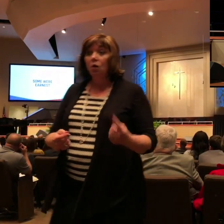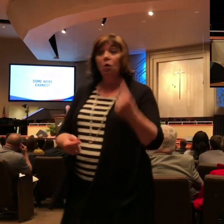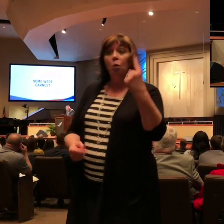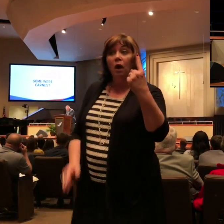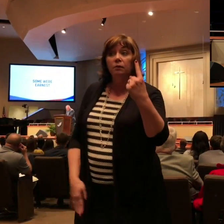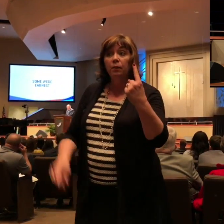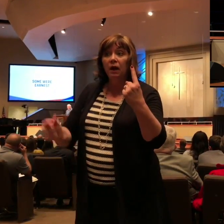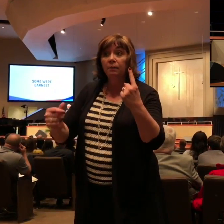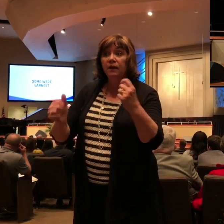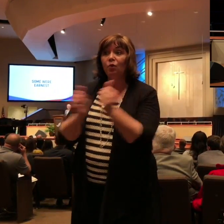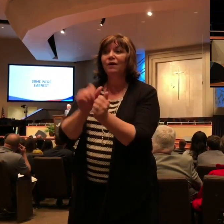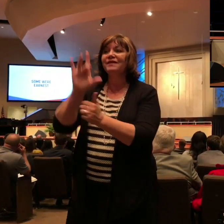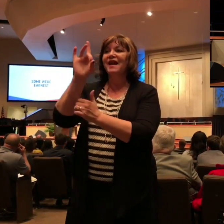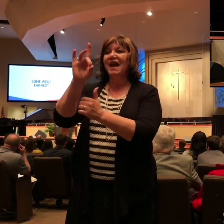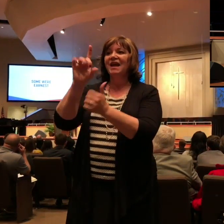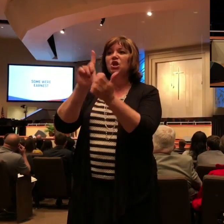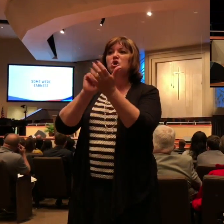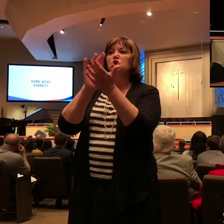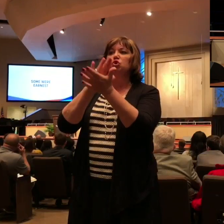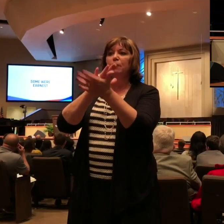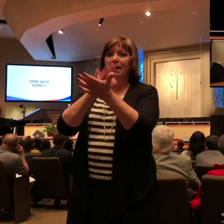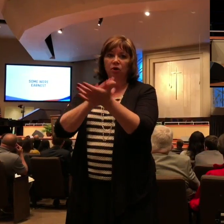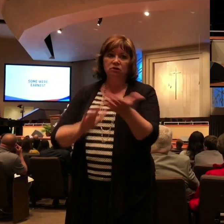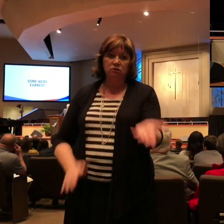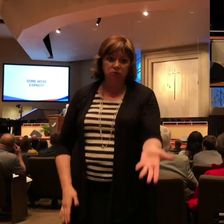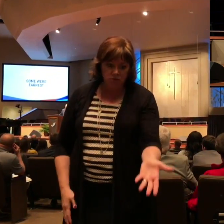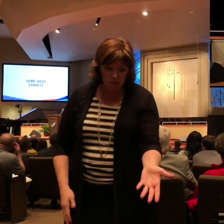And she had to spend the rest of her morning delivering them all back to the neighbors.